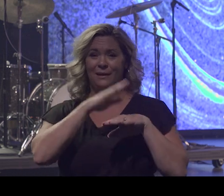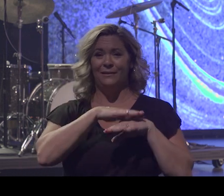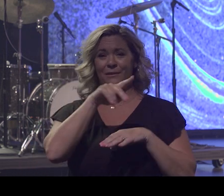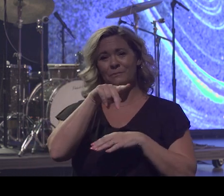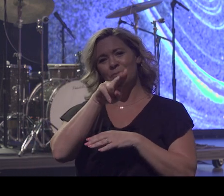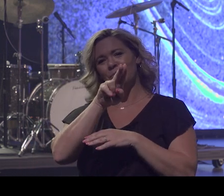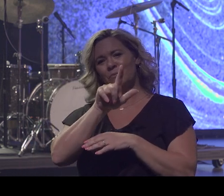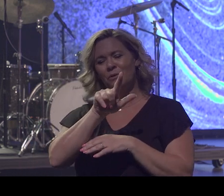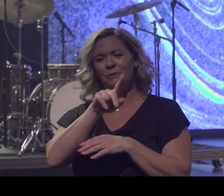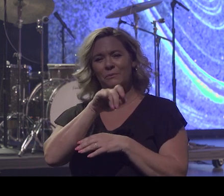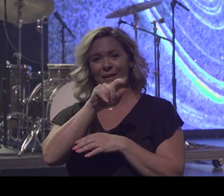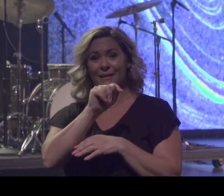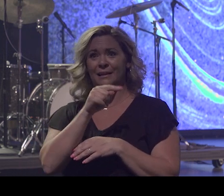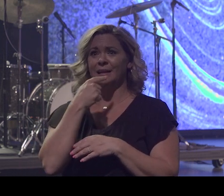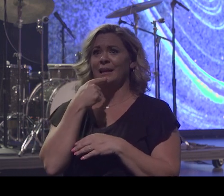preach the gospel. I go, I don't want to preach the gospel.